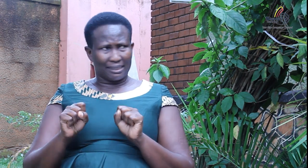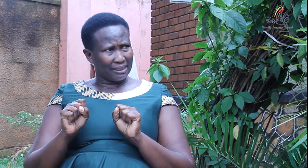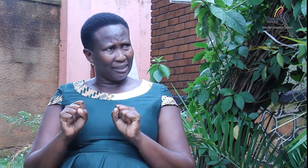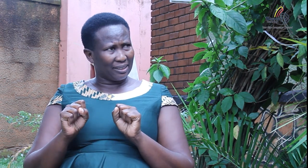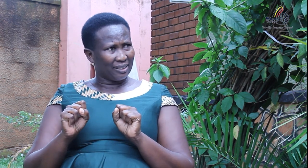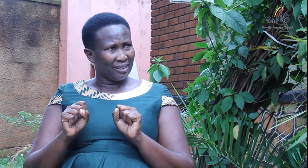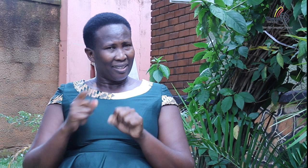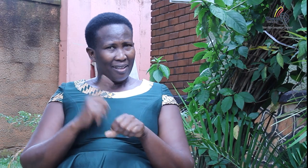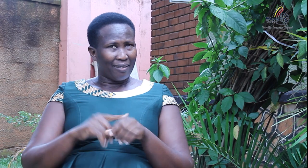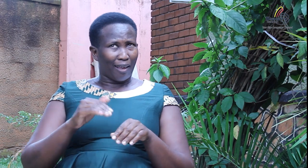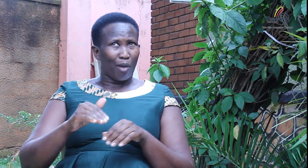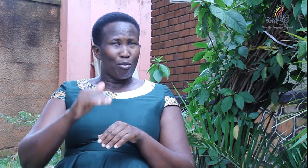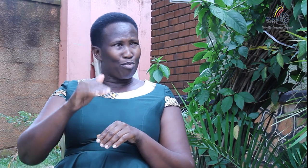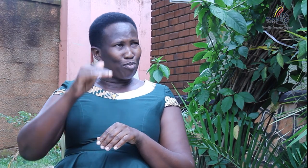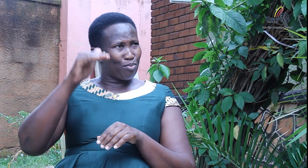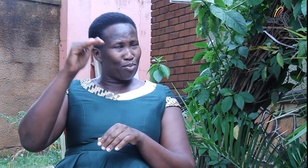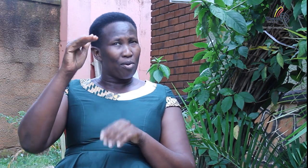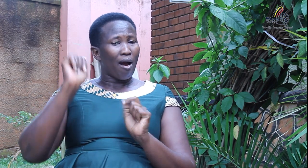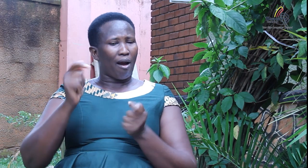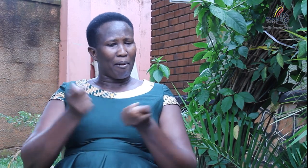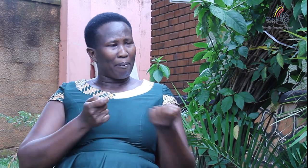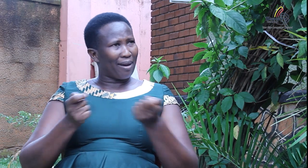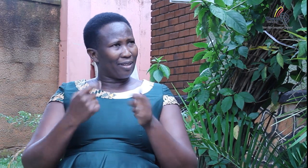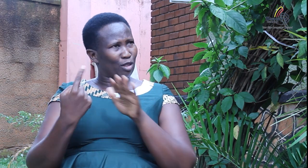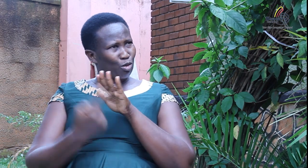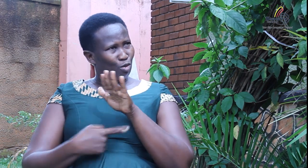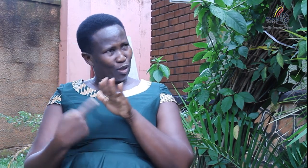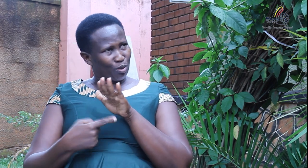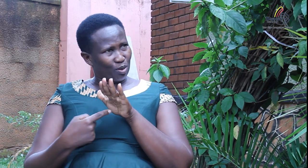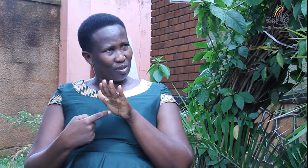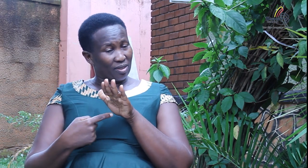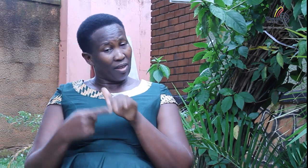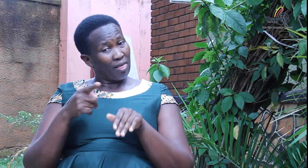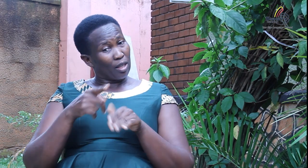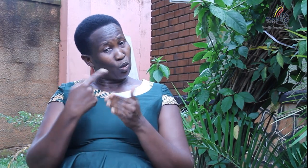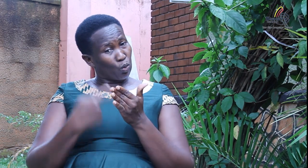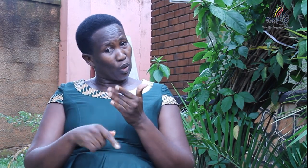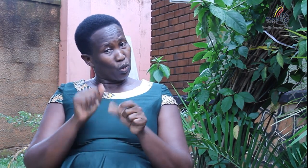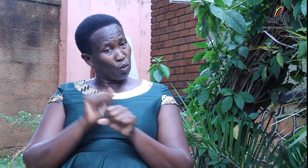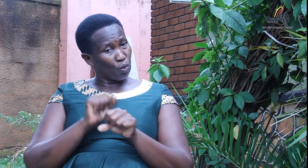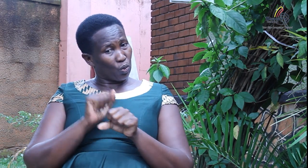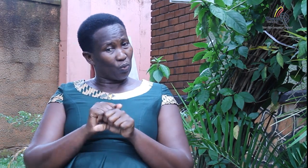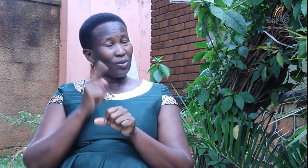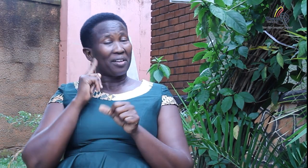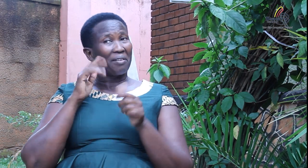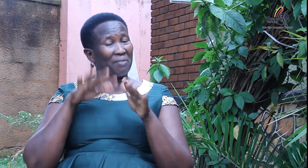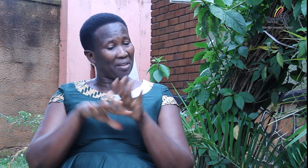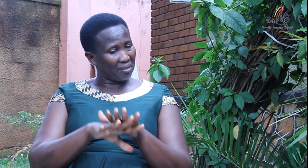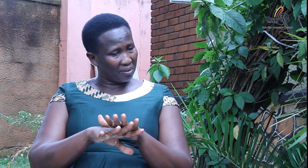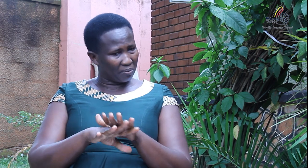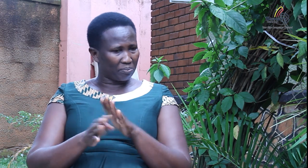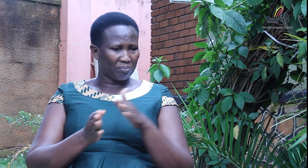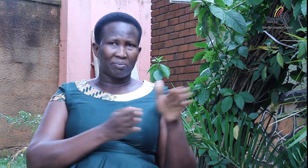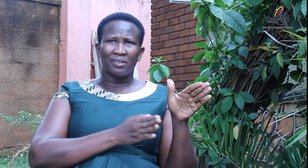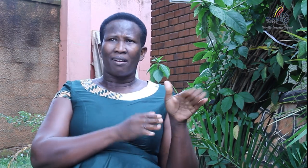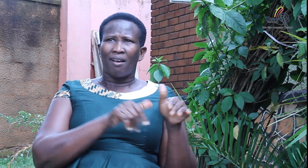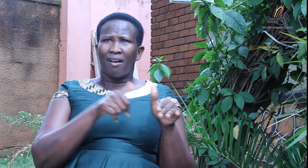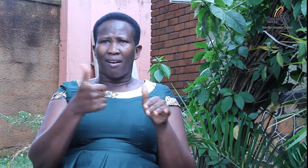mental abilities so that when they grow up they can manage the situations that's how we work in the deafness